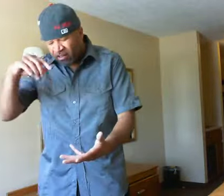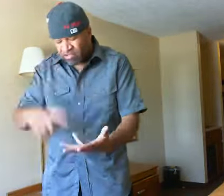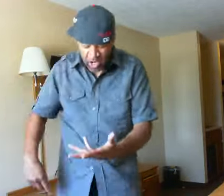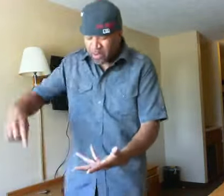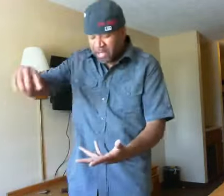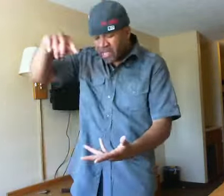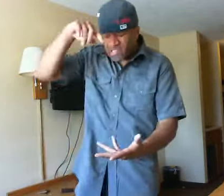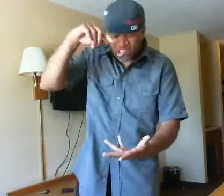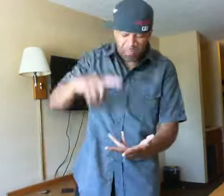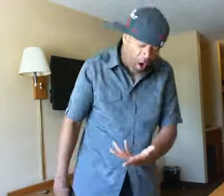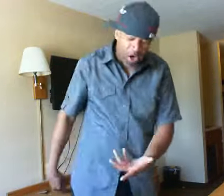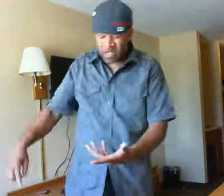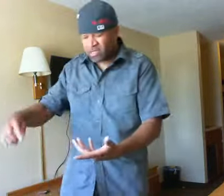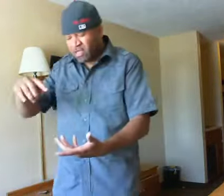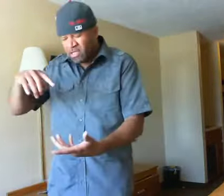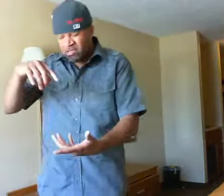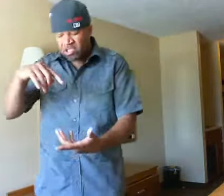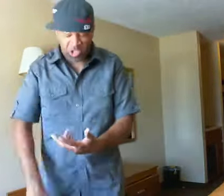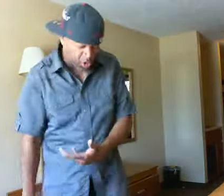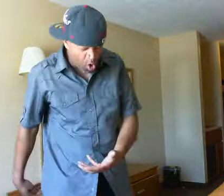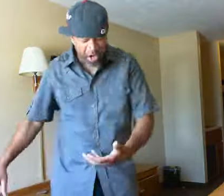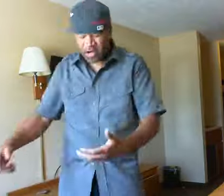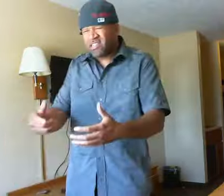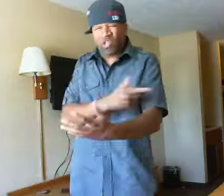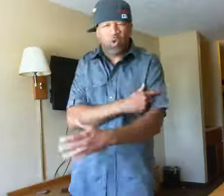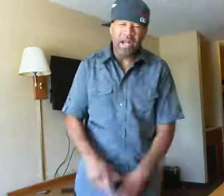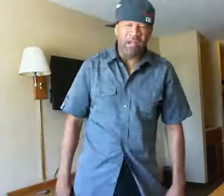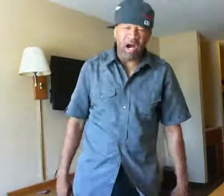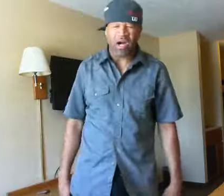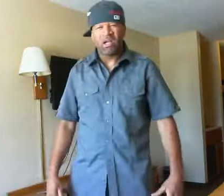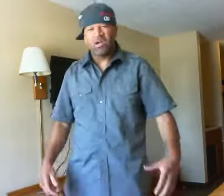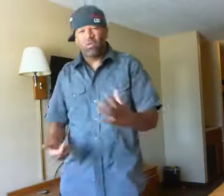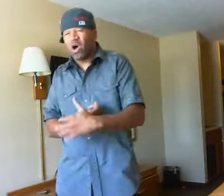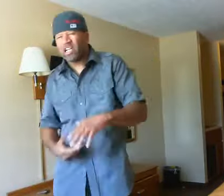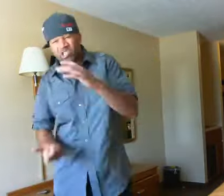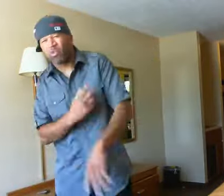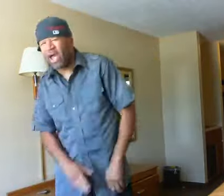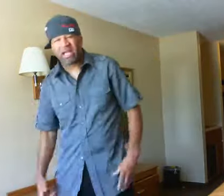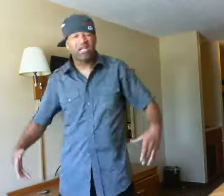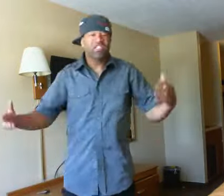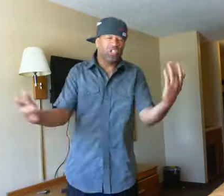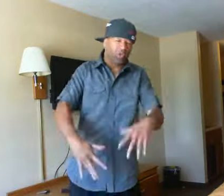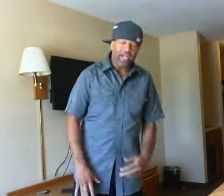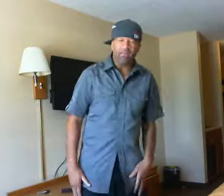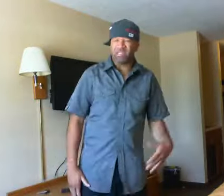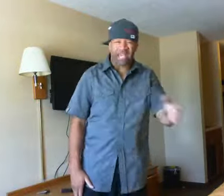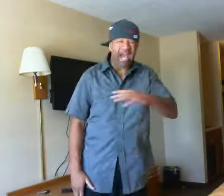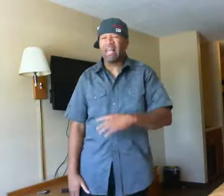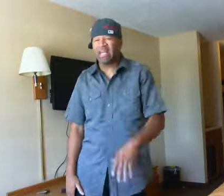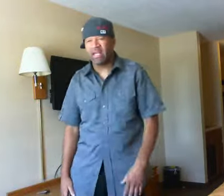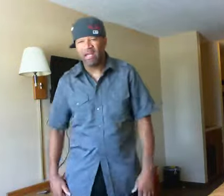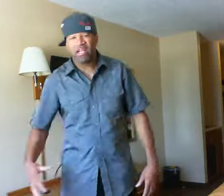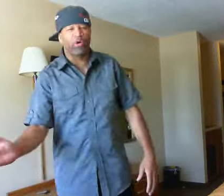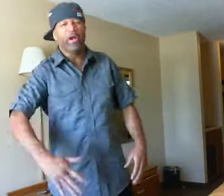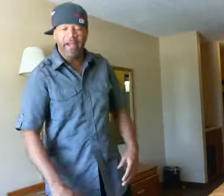Theory, Spartan, Destroyer, Twin Up, Rush Wreck, Cali, Cree,